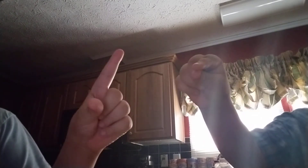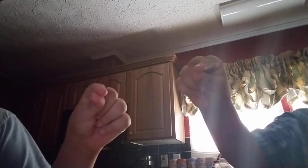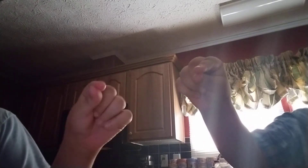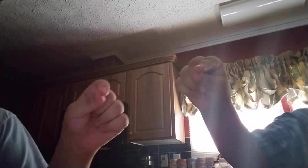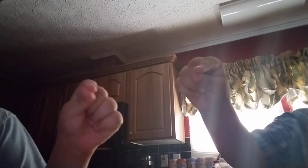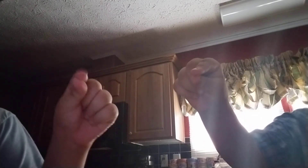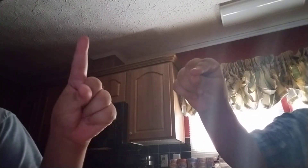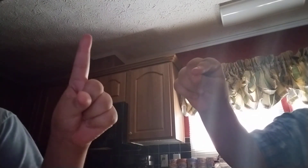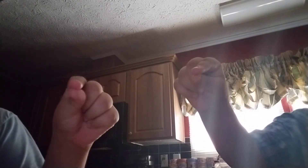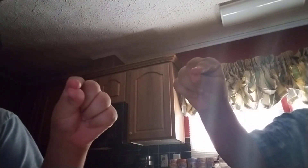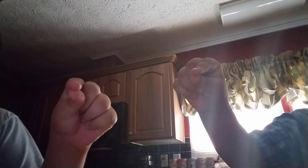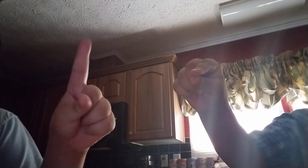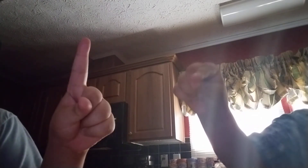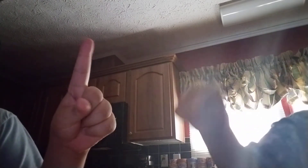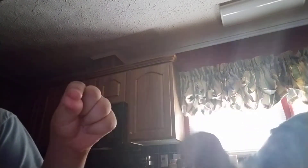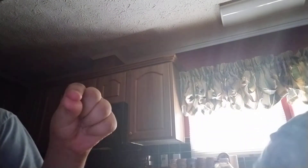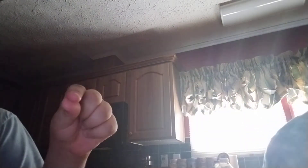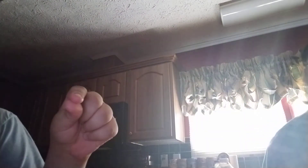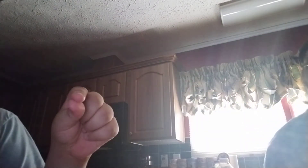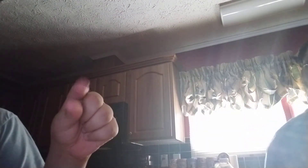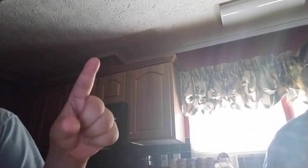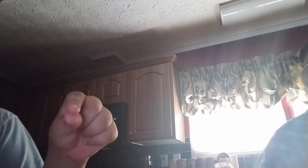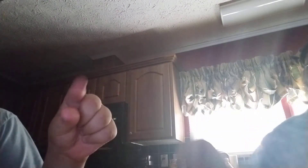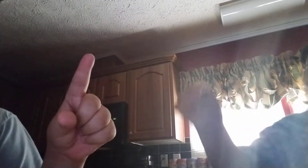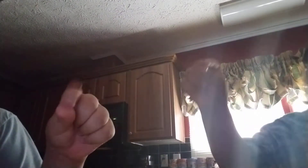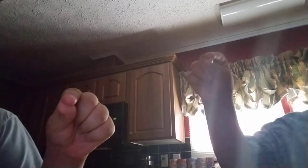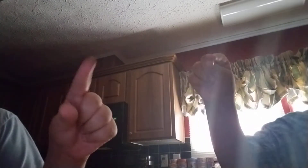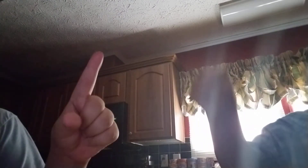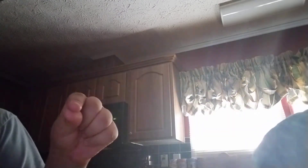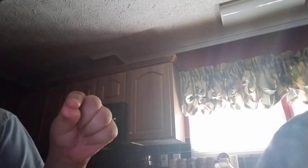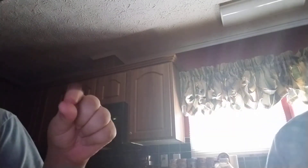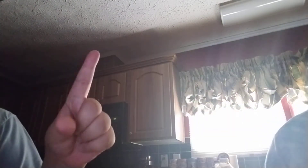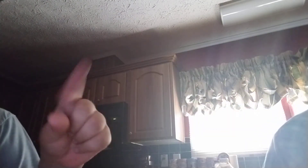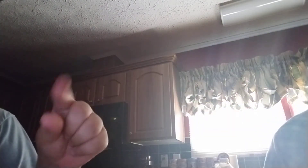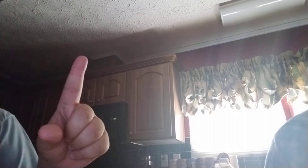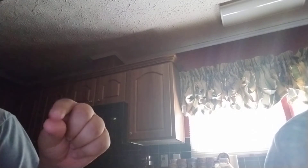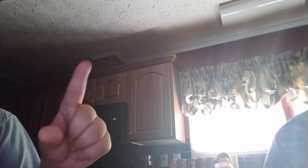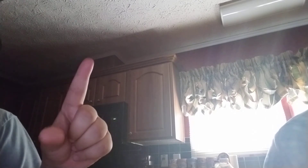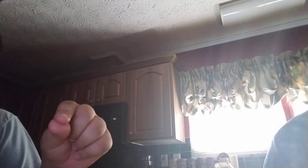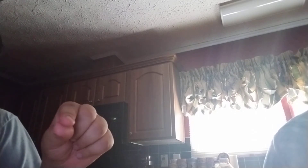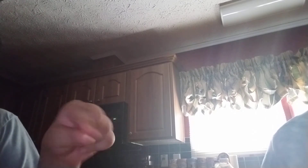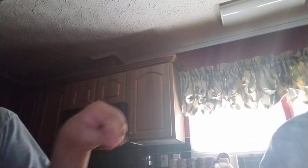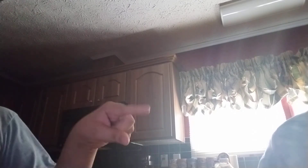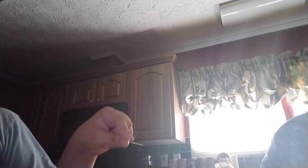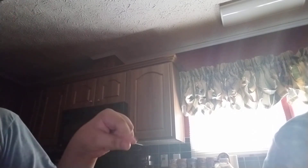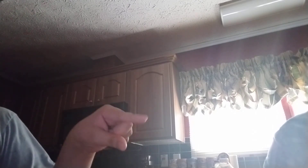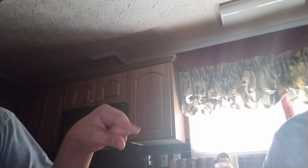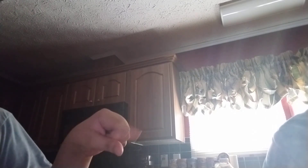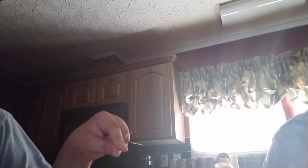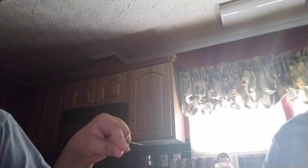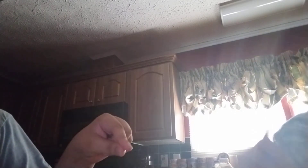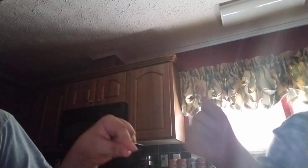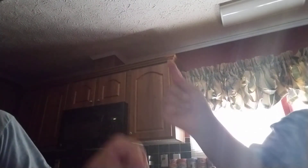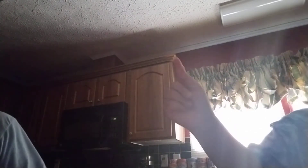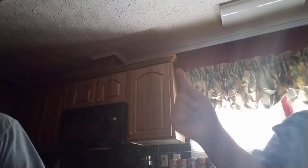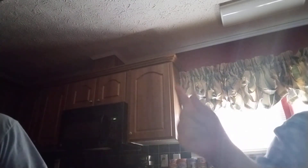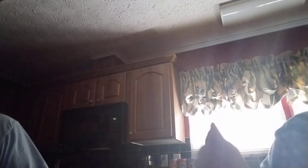is season two of jimmy and grill is on the way right jimmy right